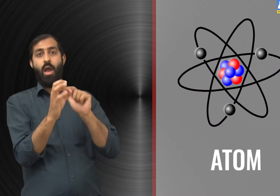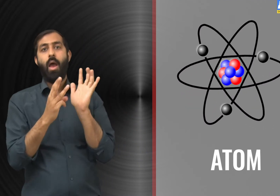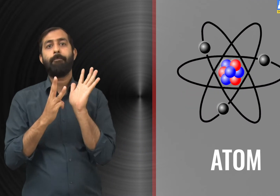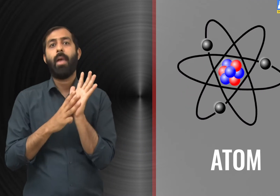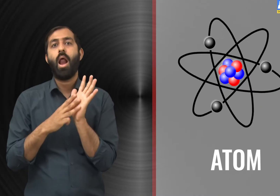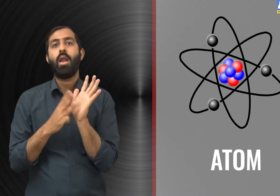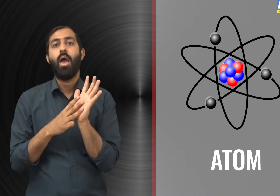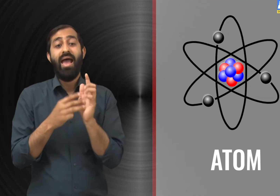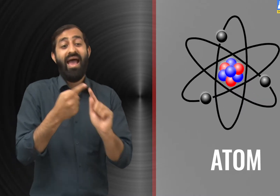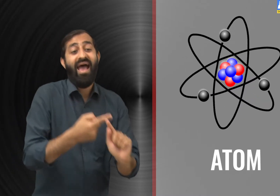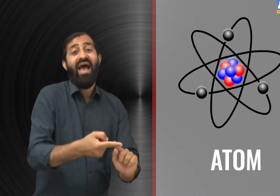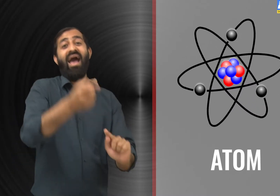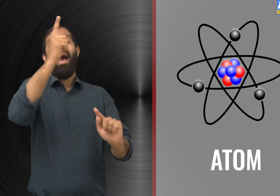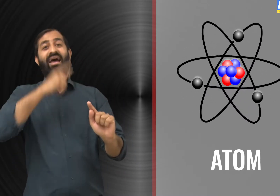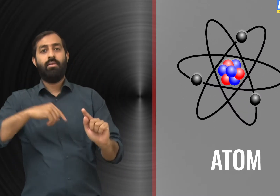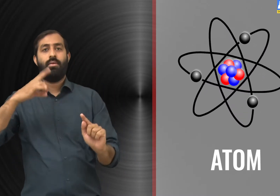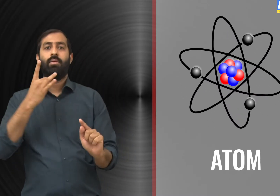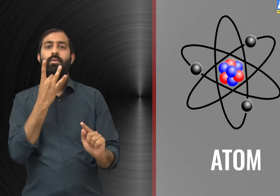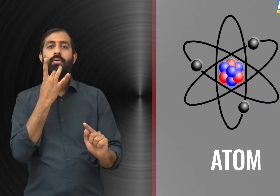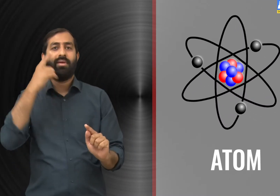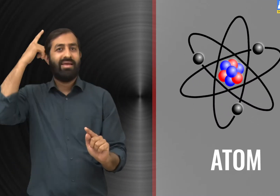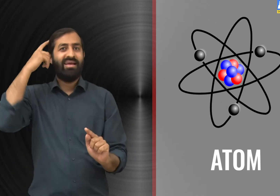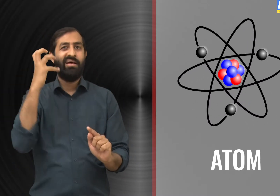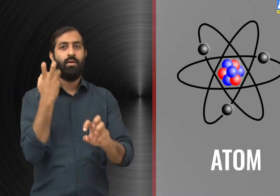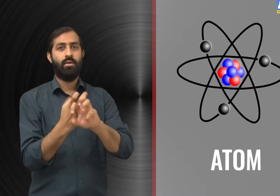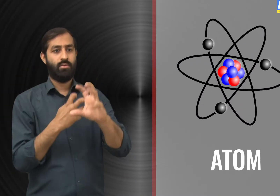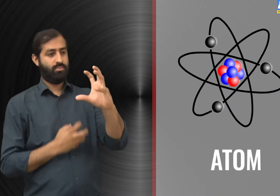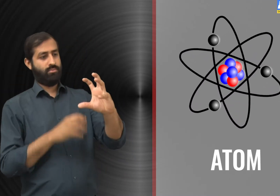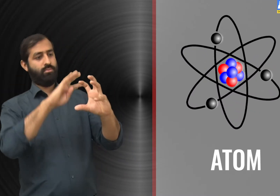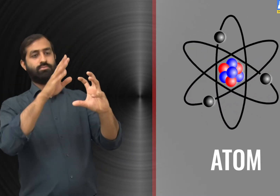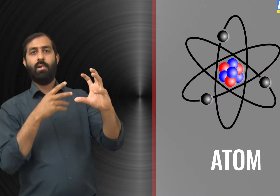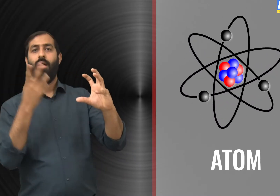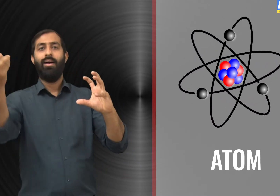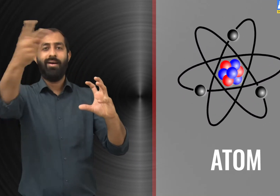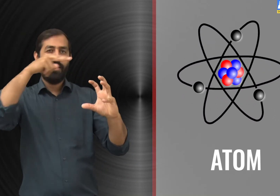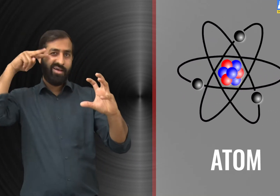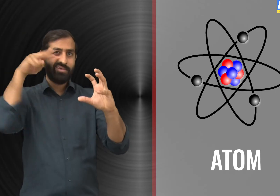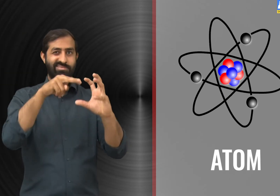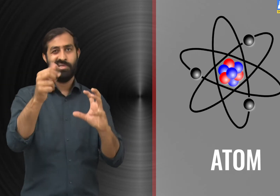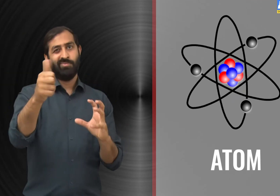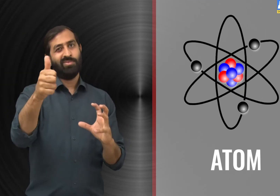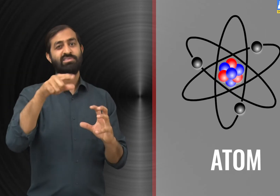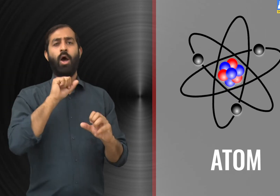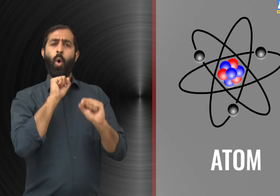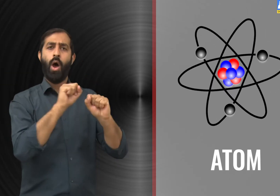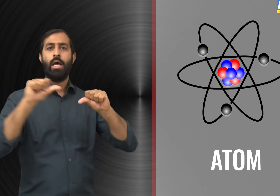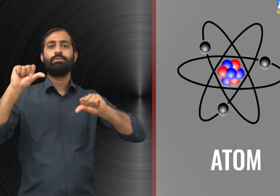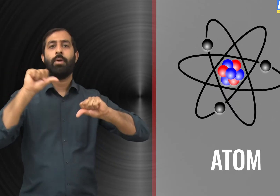atoms join together to make molecules. And all the objects around us are made up of molecules. It is a chemical